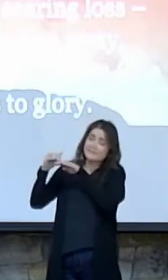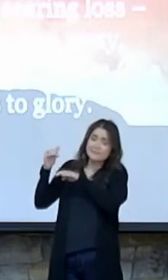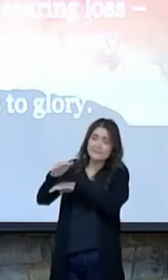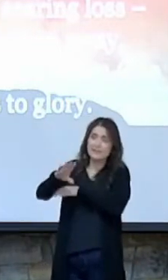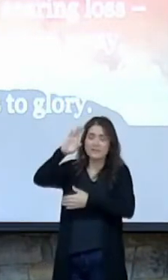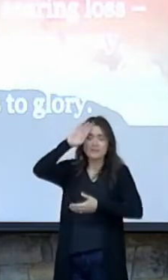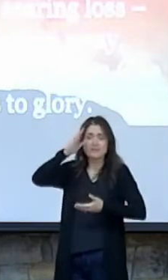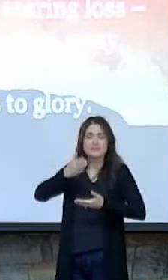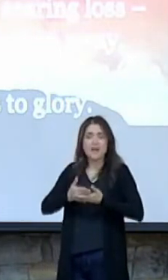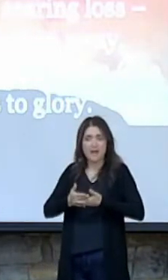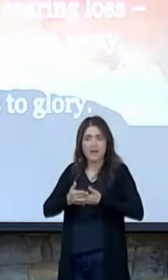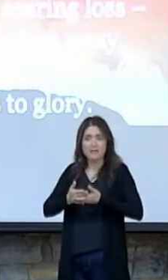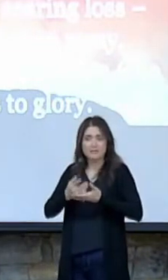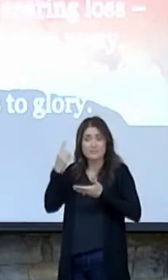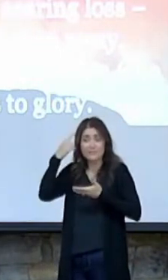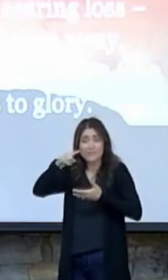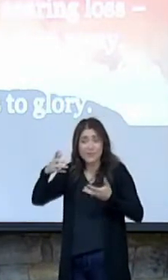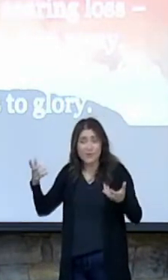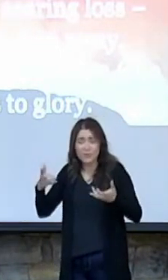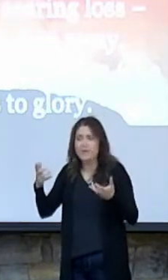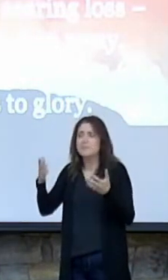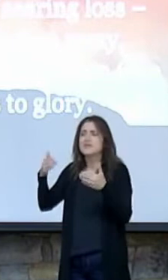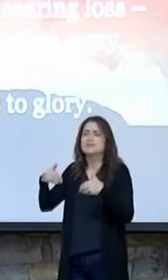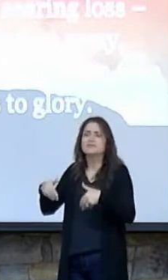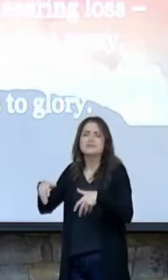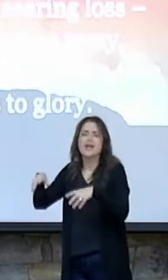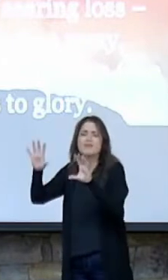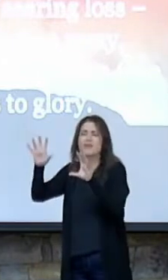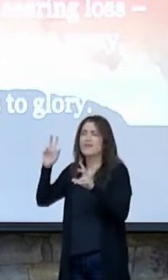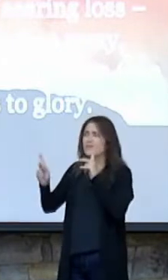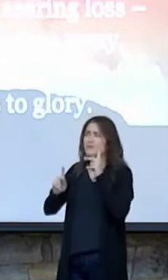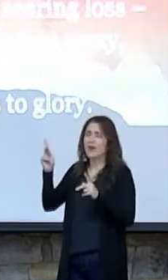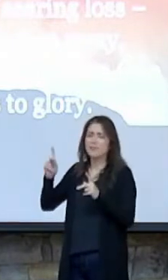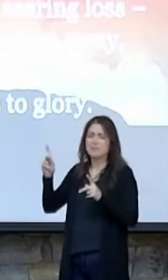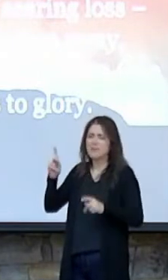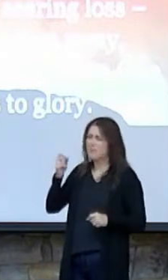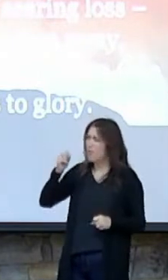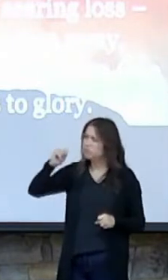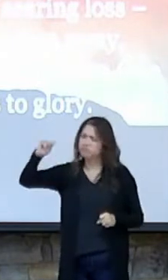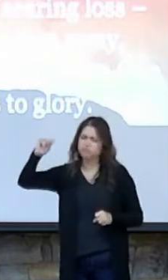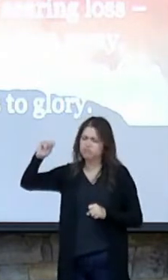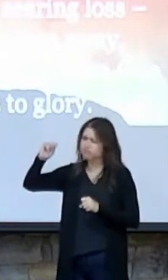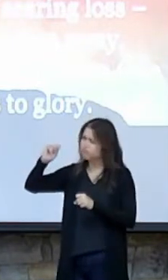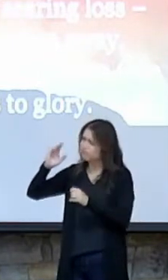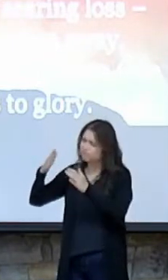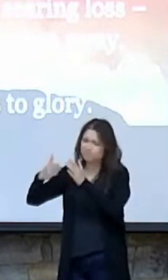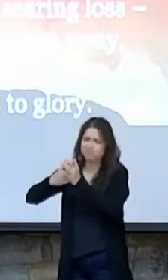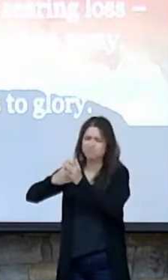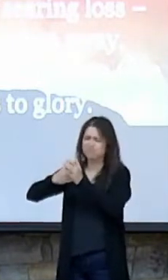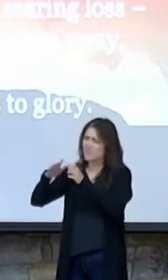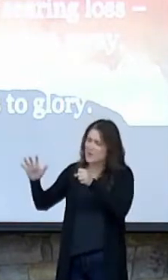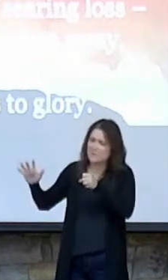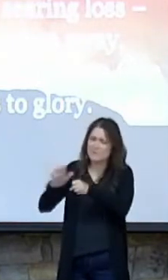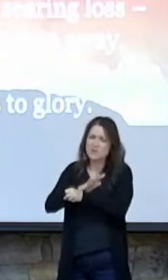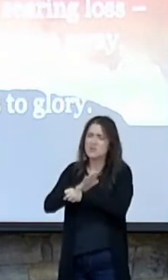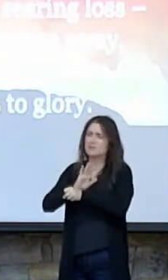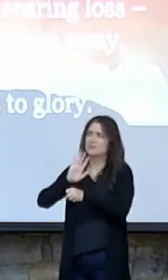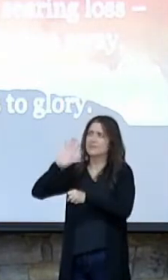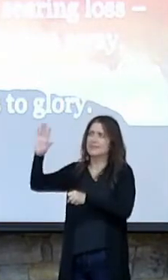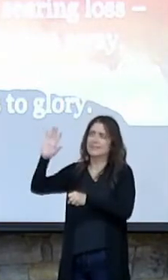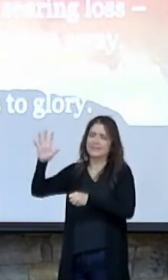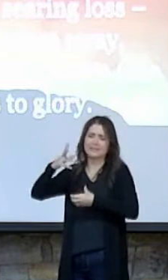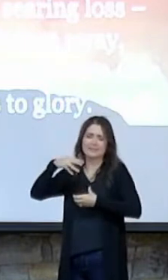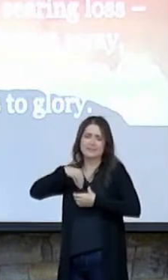to be a sacrifice for those that stood in direct opposition to everything about His nature. You see, He